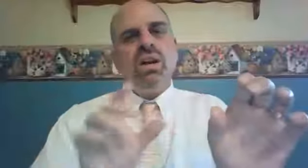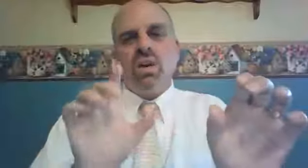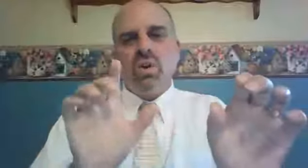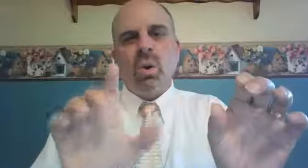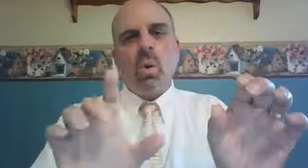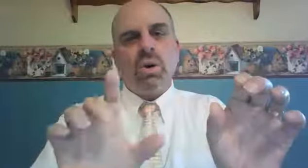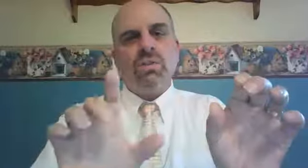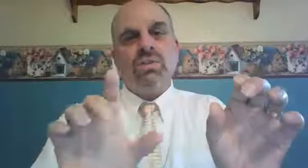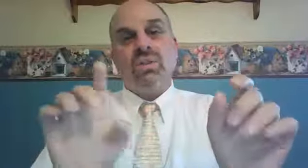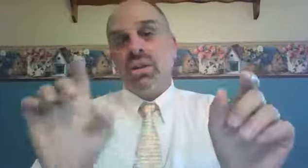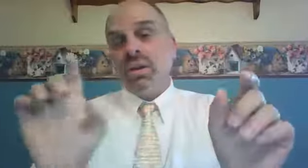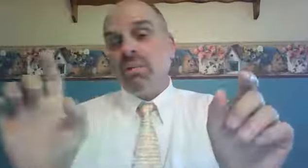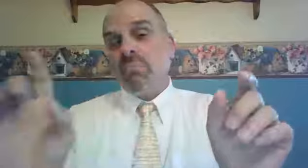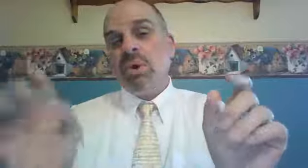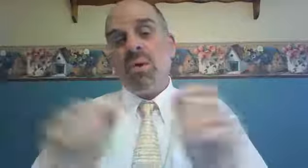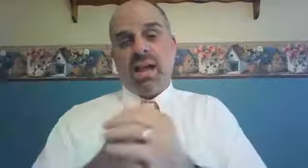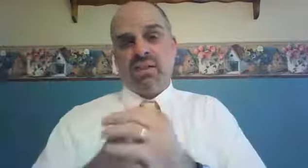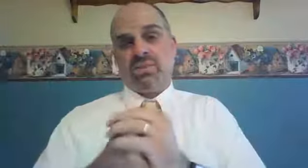courts Boaz.